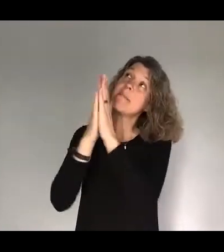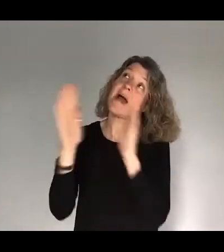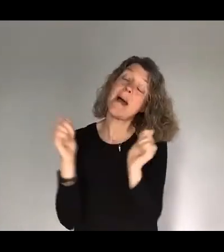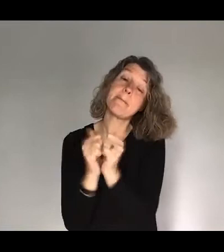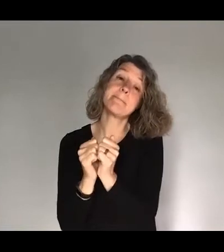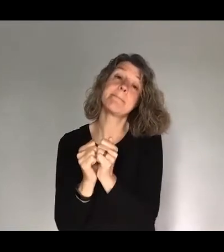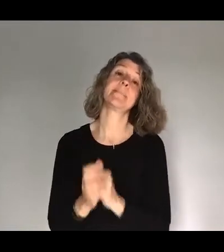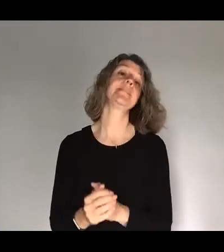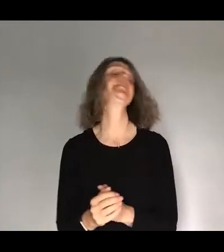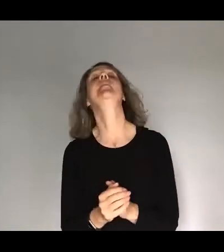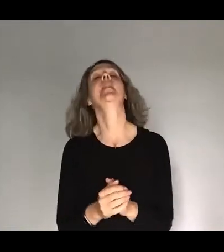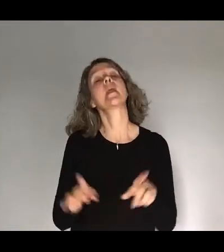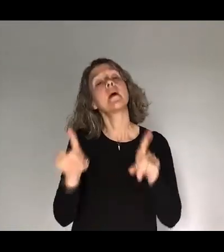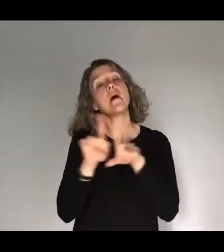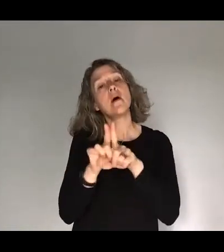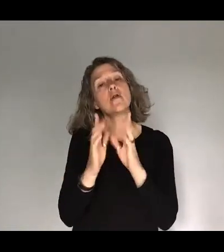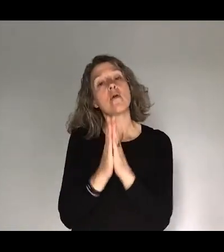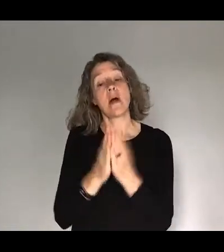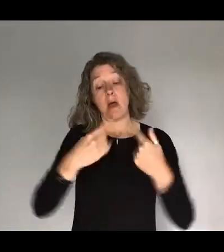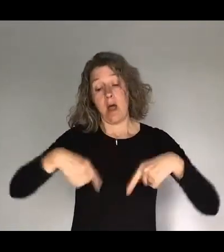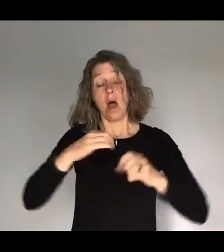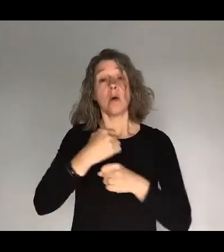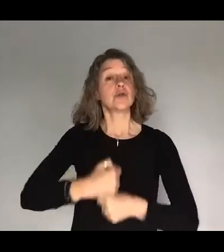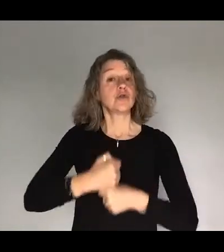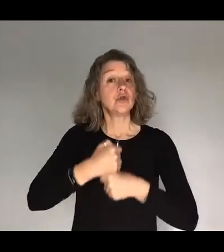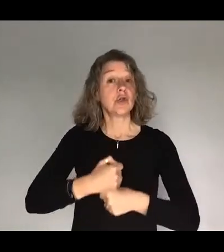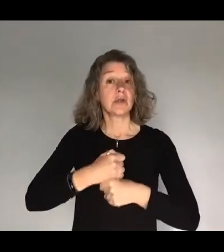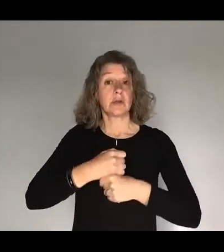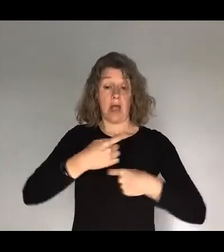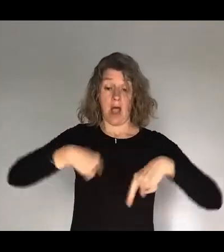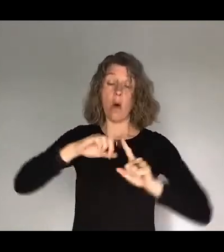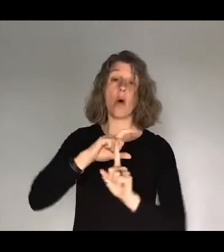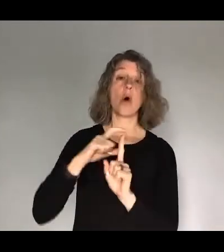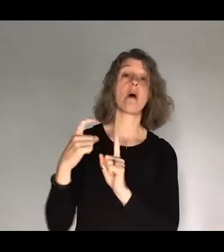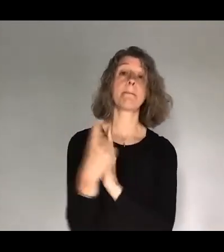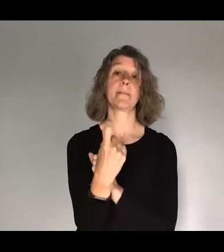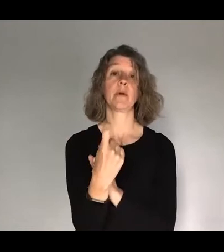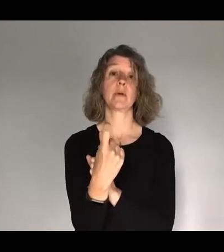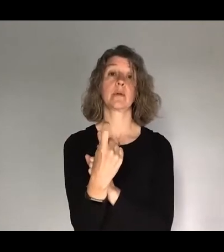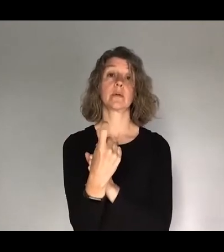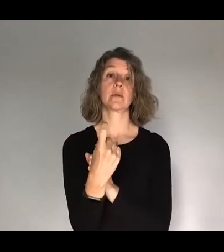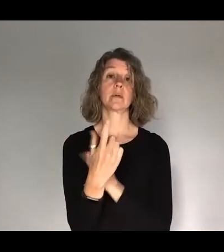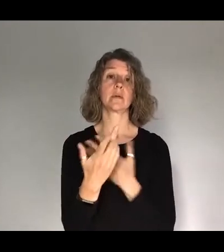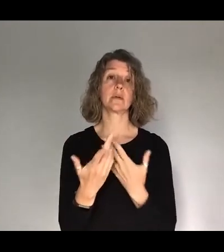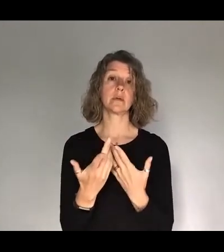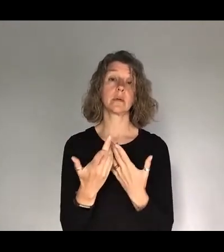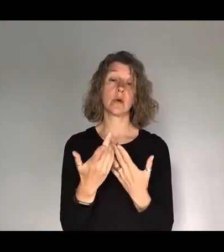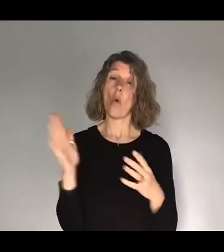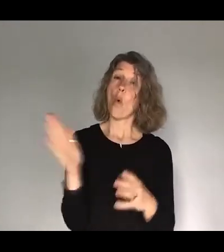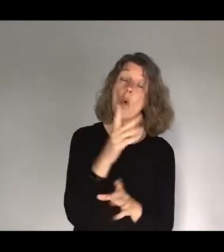we also, Lord, we pray for our church and for our community. We want to pray, Lord, for all of the young people in our church,